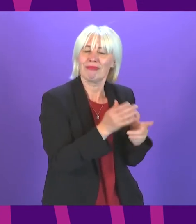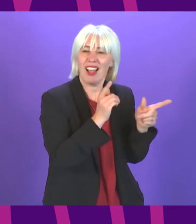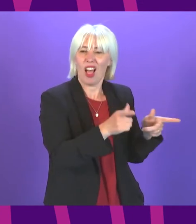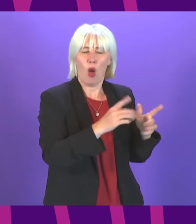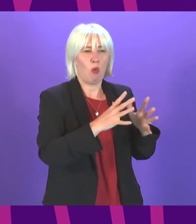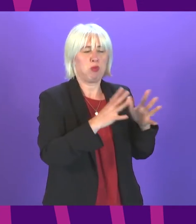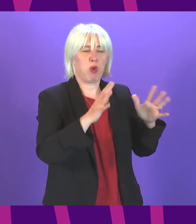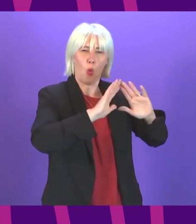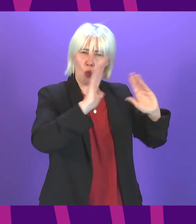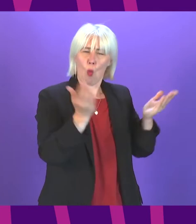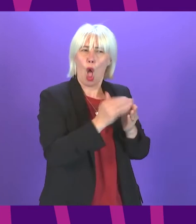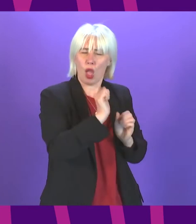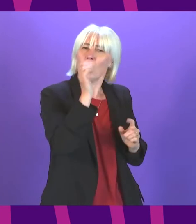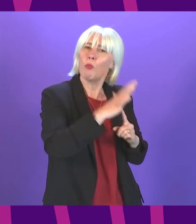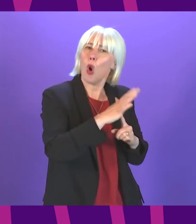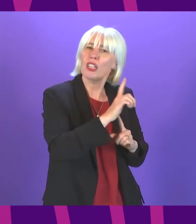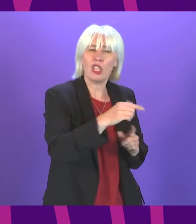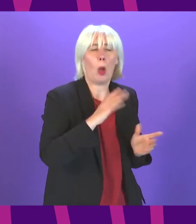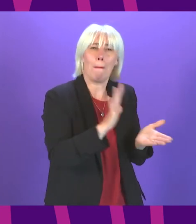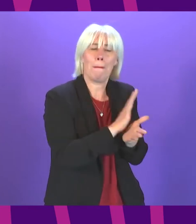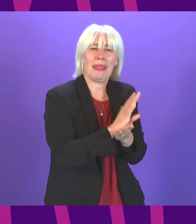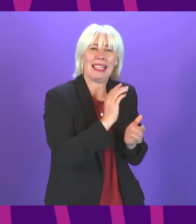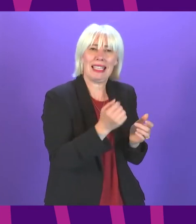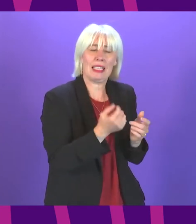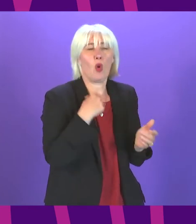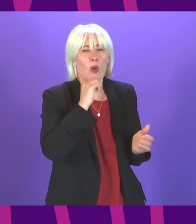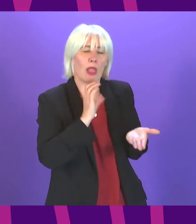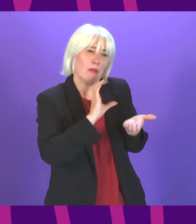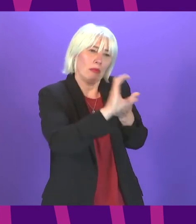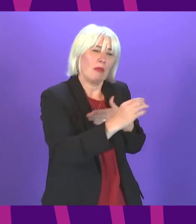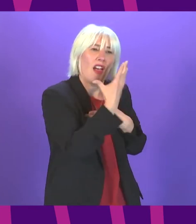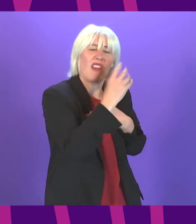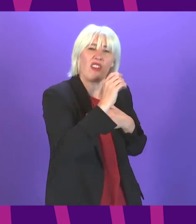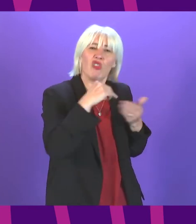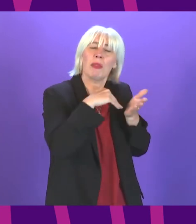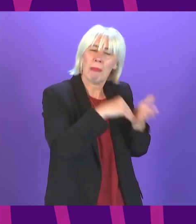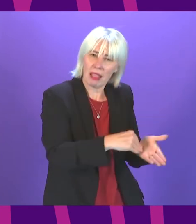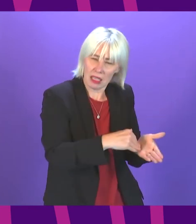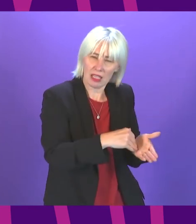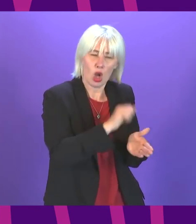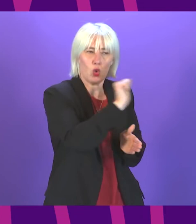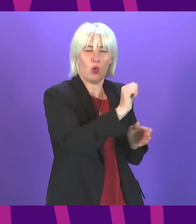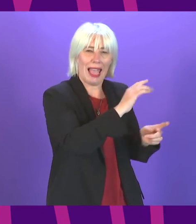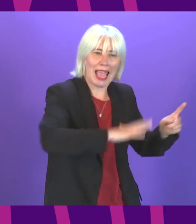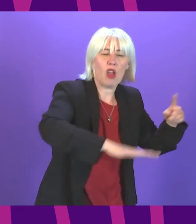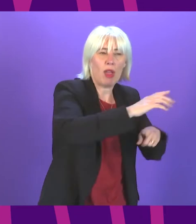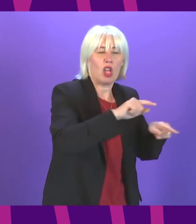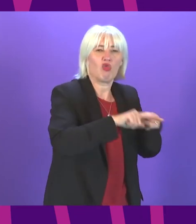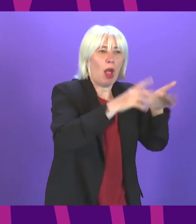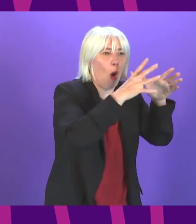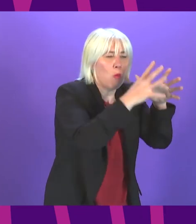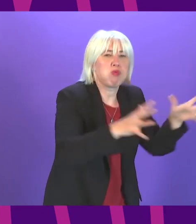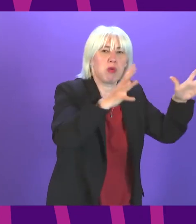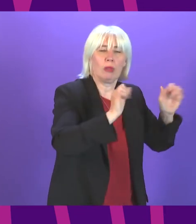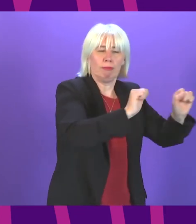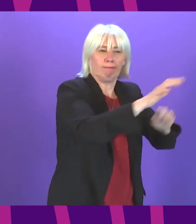of worldwide importance and I'm pleased there is an investment of £500 million by the Scottish government to expand these natural